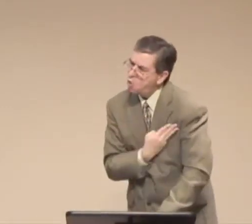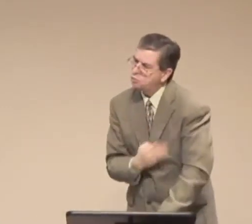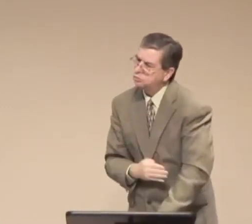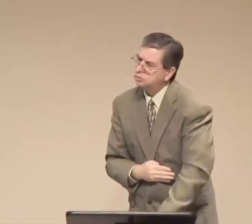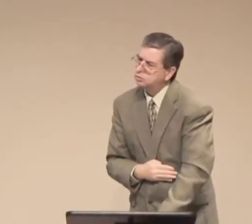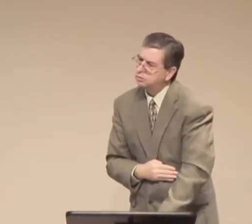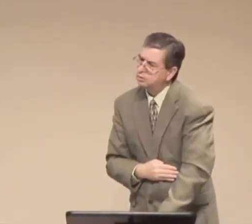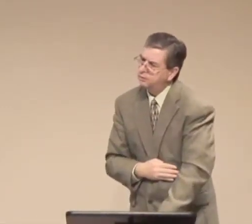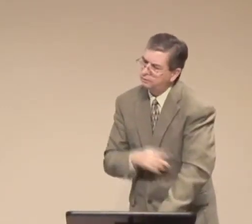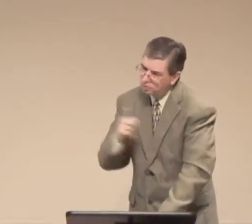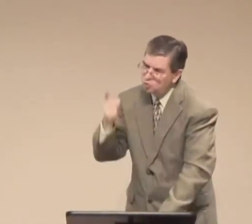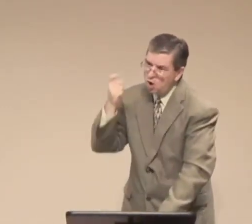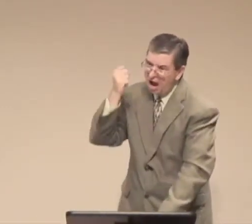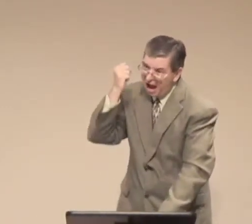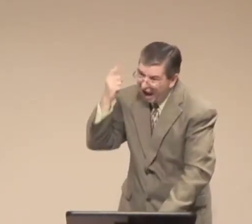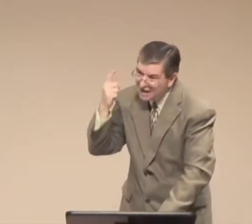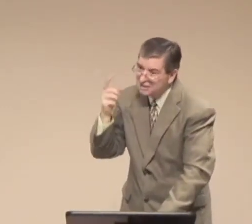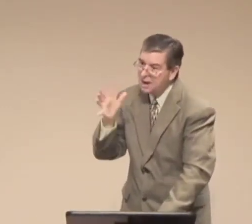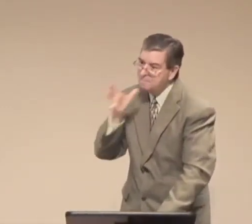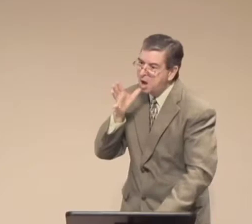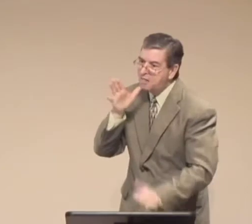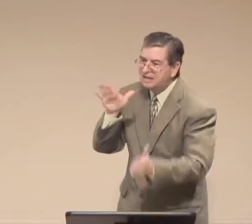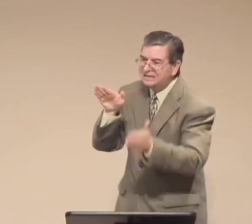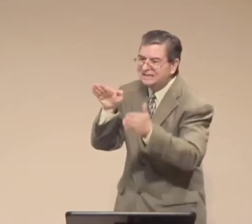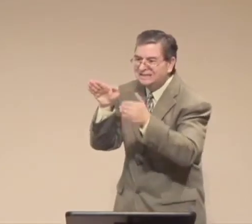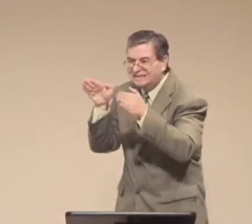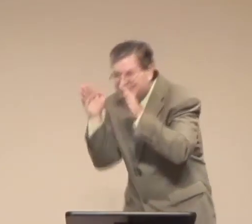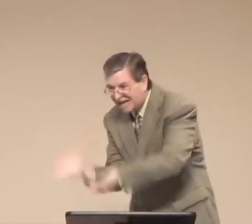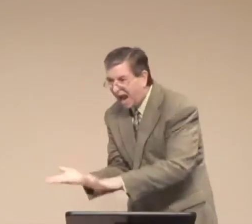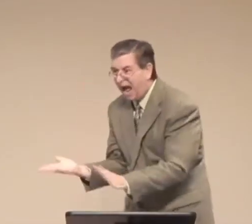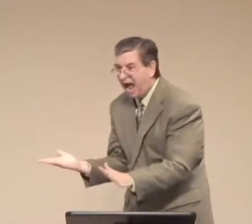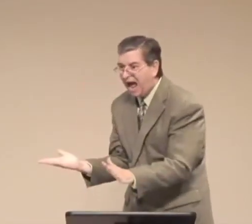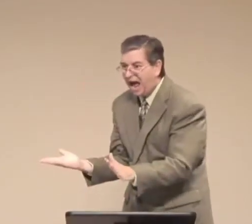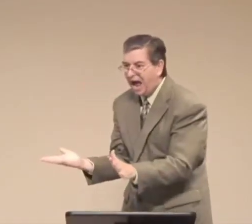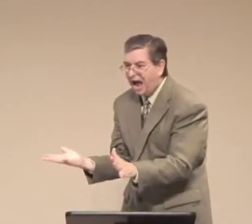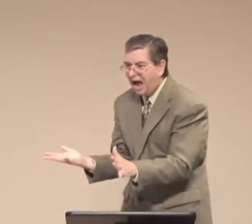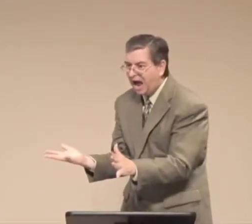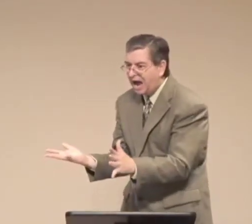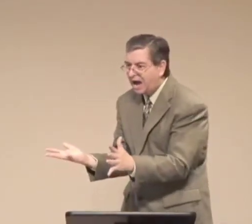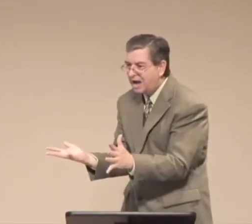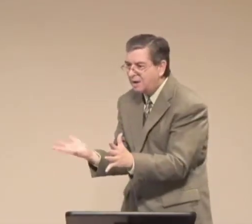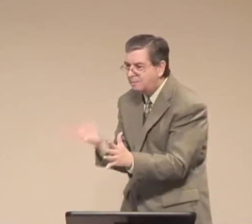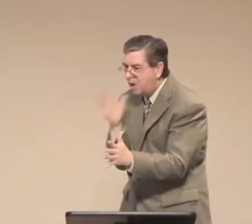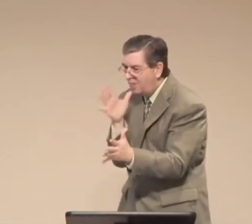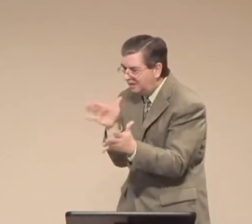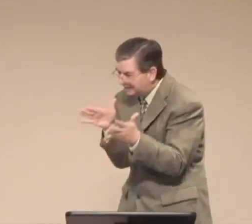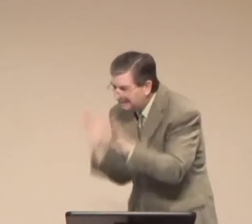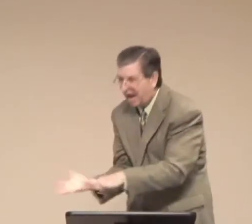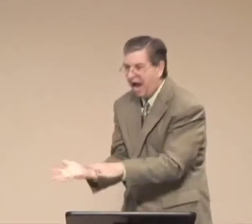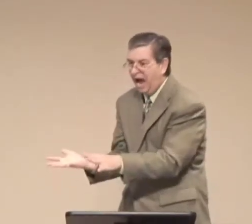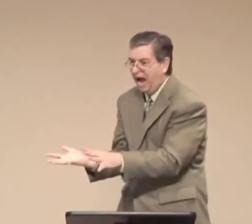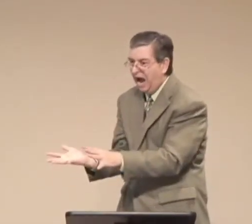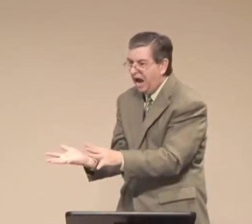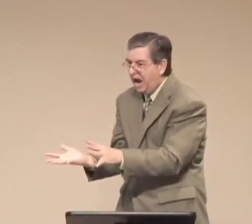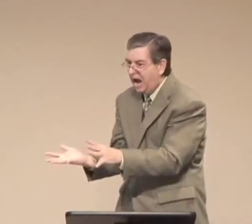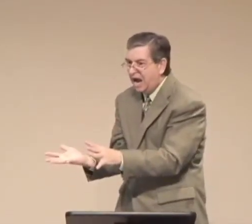And my brother, he looked over and he said, Bruce, do you understand our mom is dying?